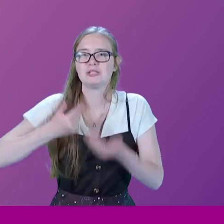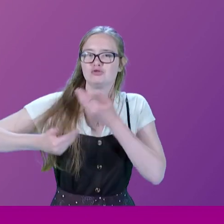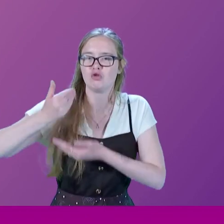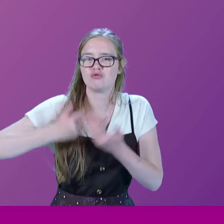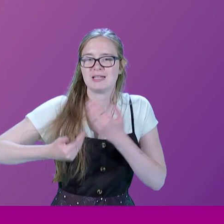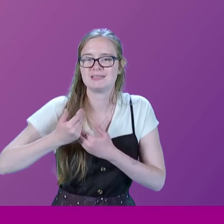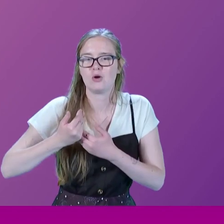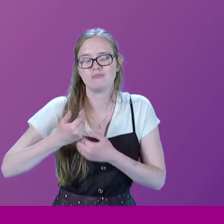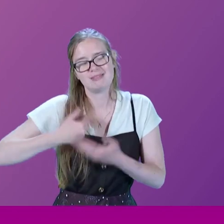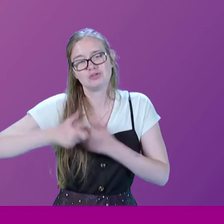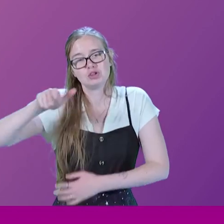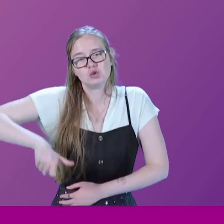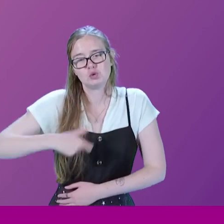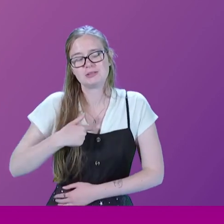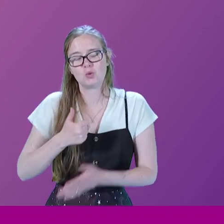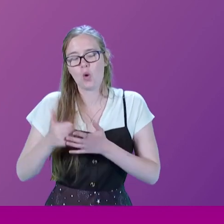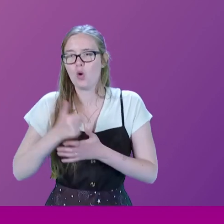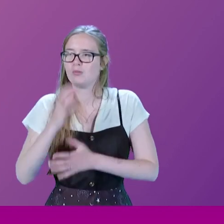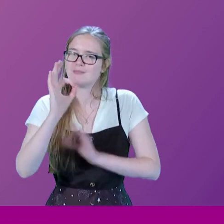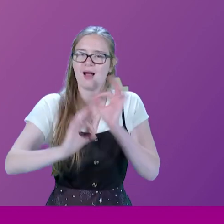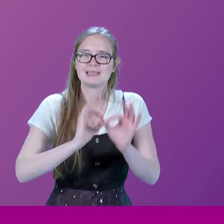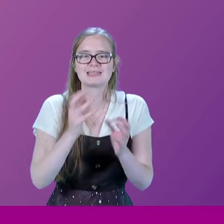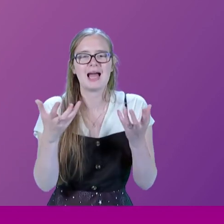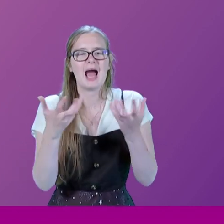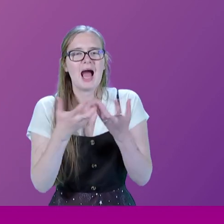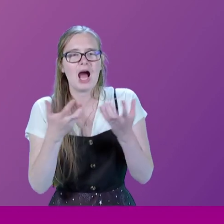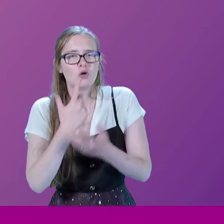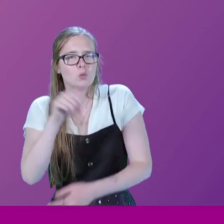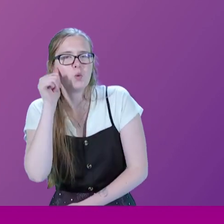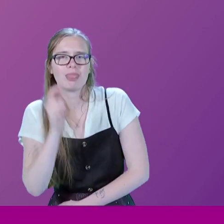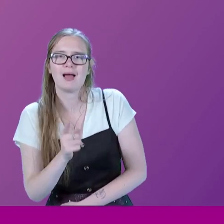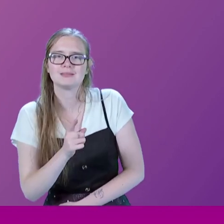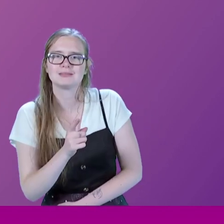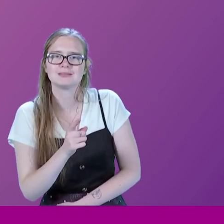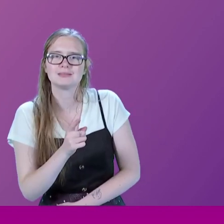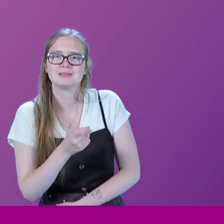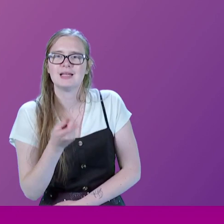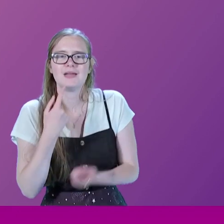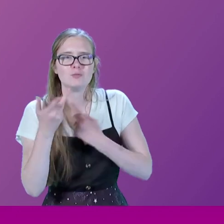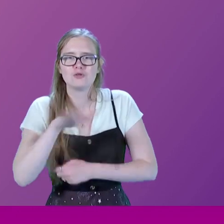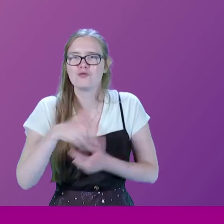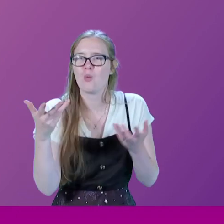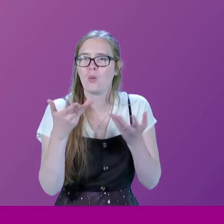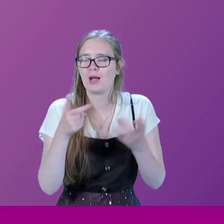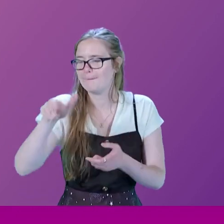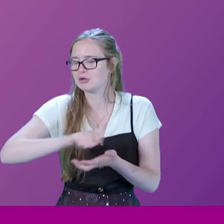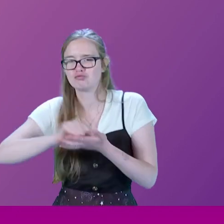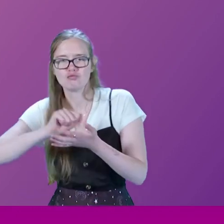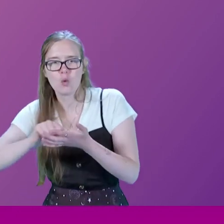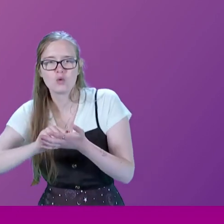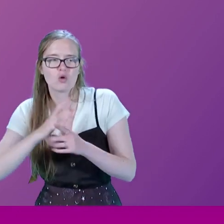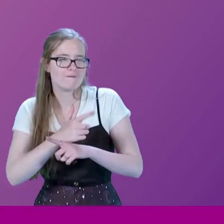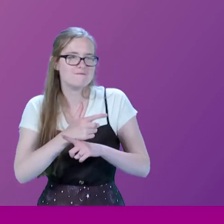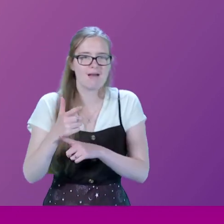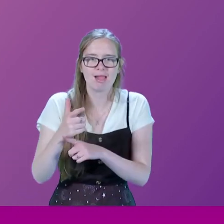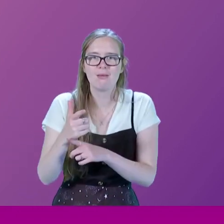at least a history student should always be asking, how do we know this? You know, this was probably written down by someone or this was filmed